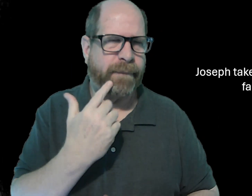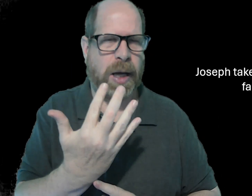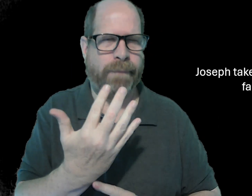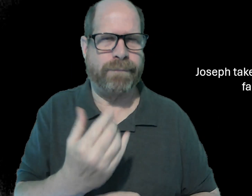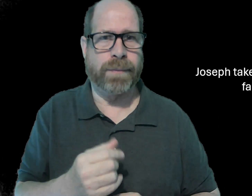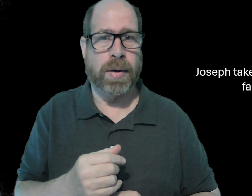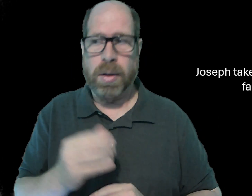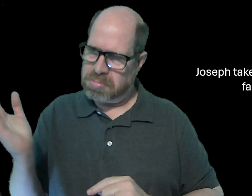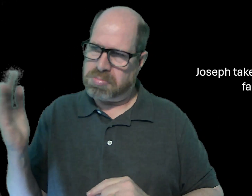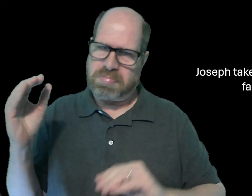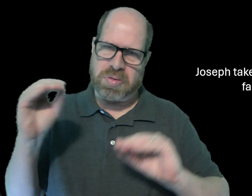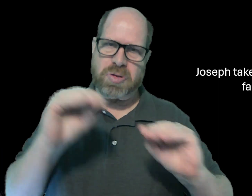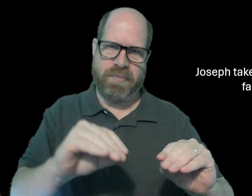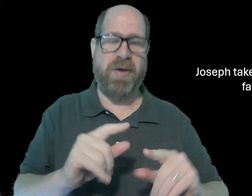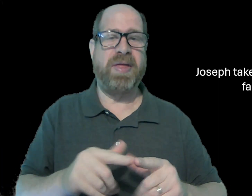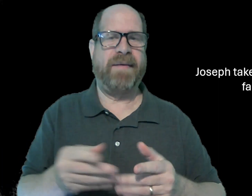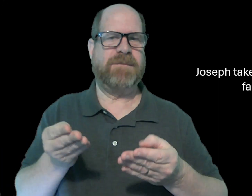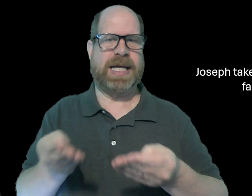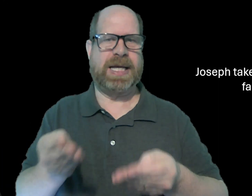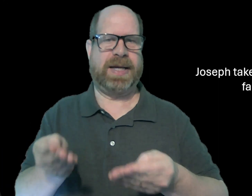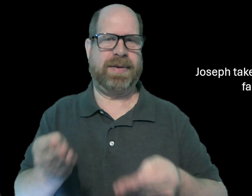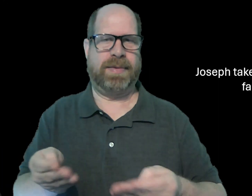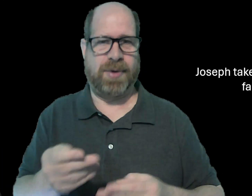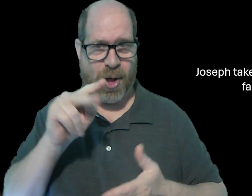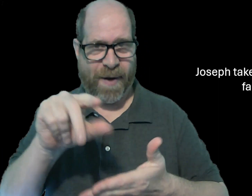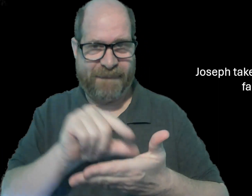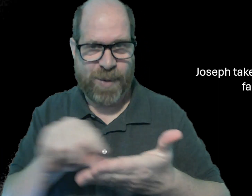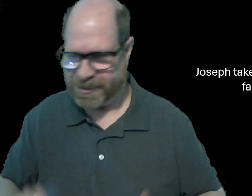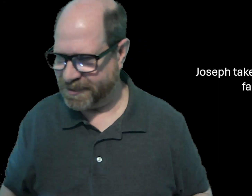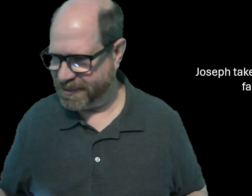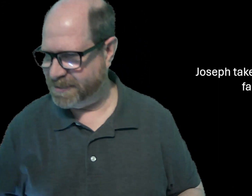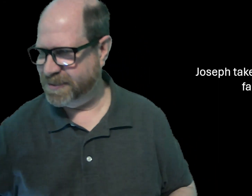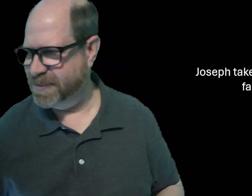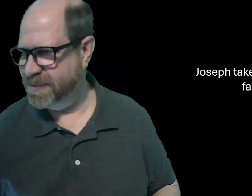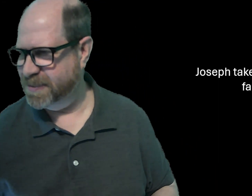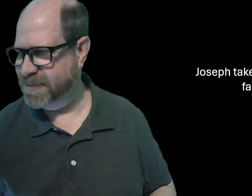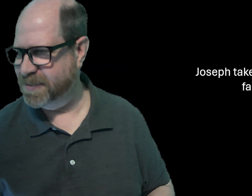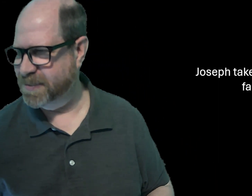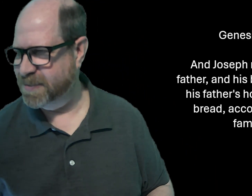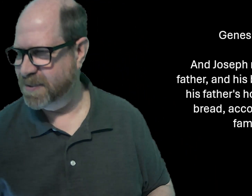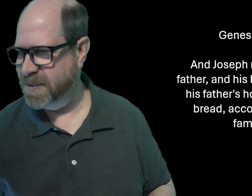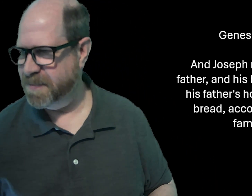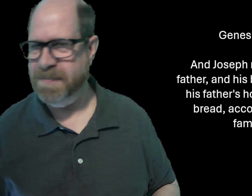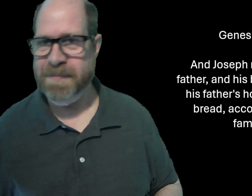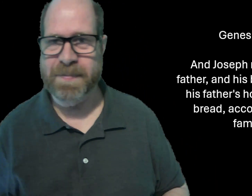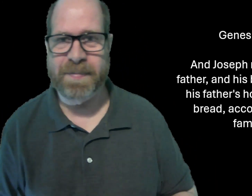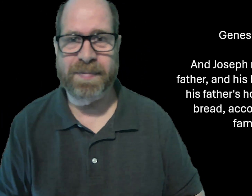I think it was five. But they came to Egypt and were nourished. Let's look at the verse.